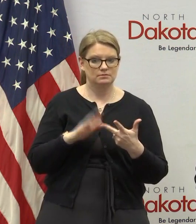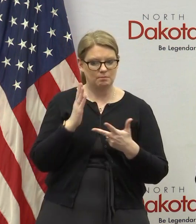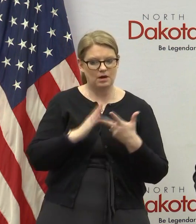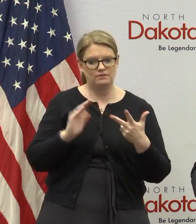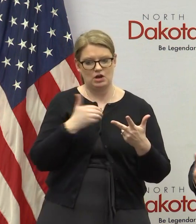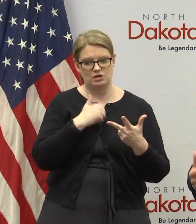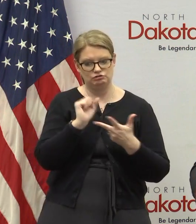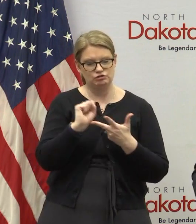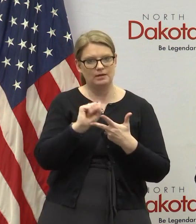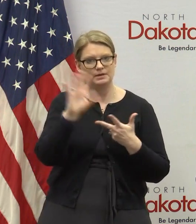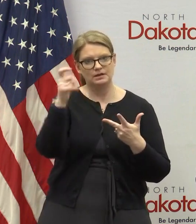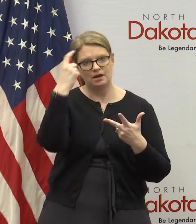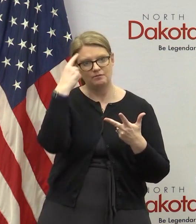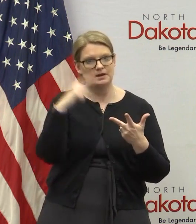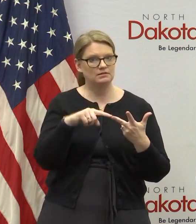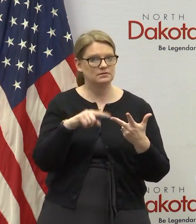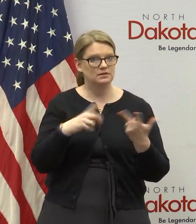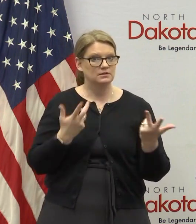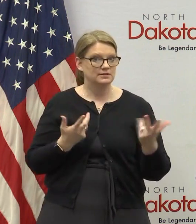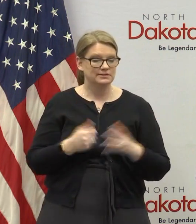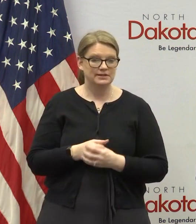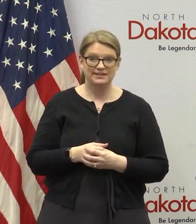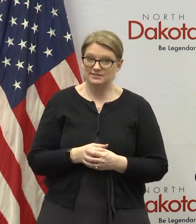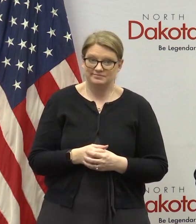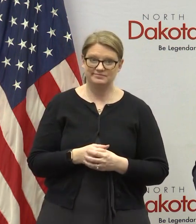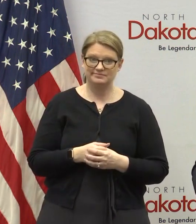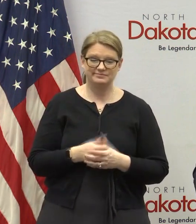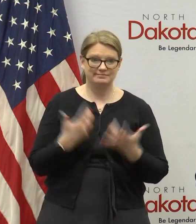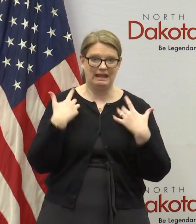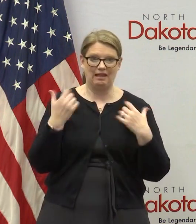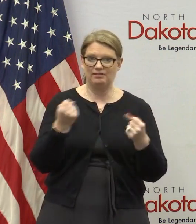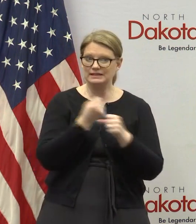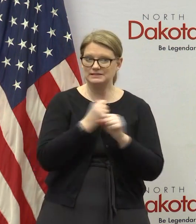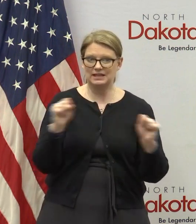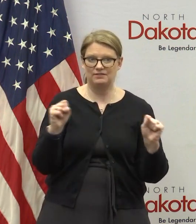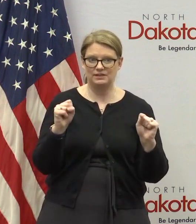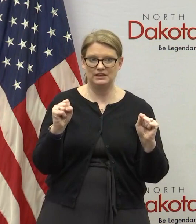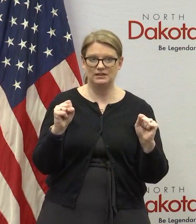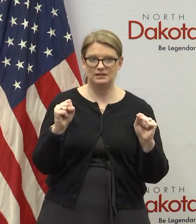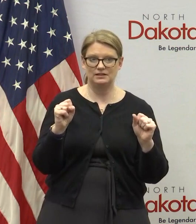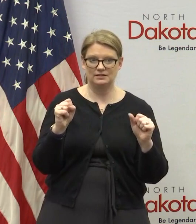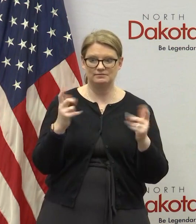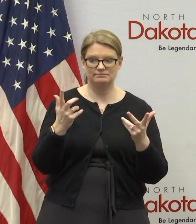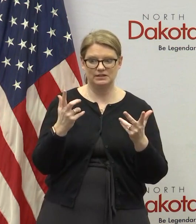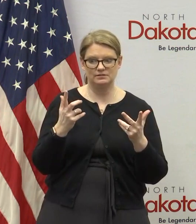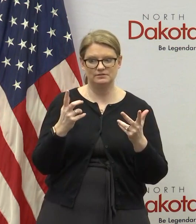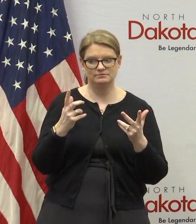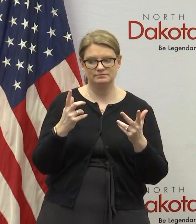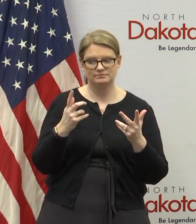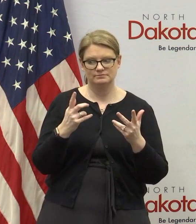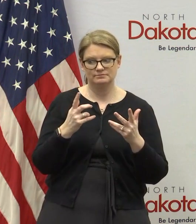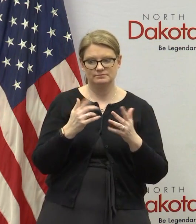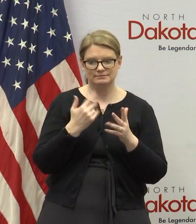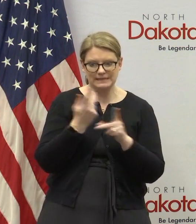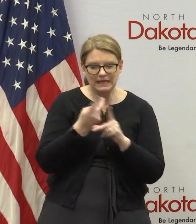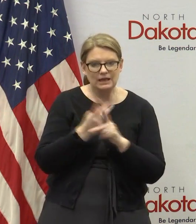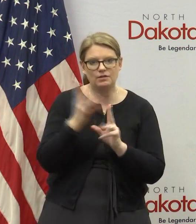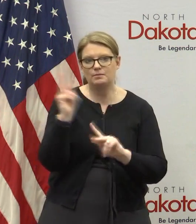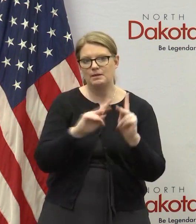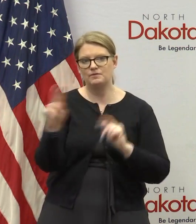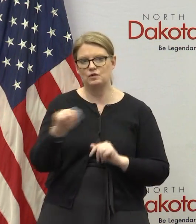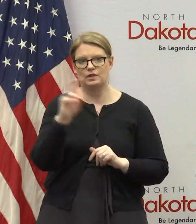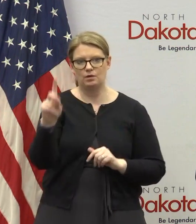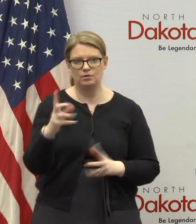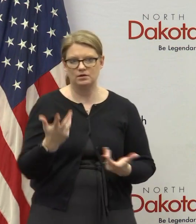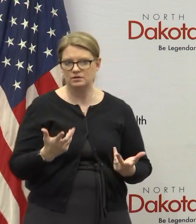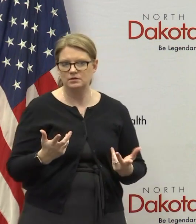government is to you know number one thing we do is the health and safety and welfare of the people of the state of north dakota so uh we're continuing to search